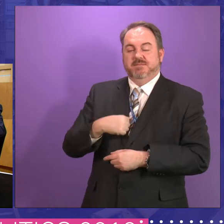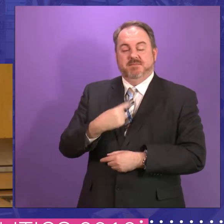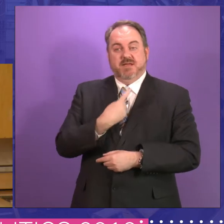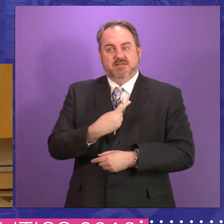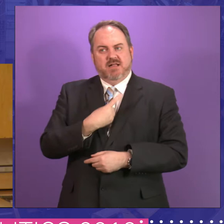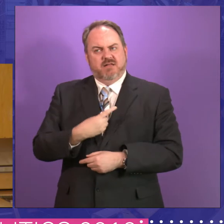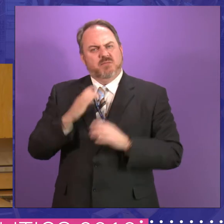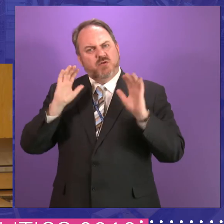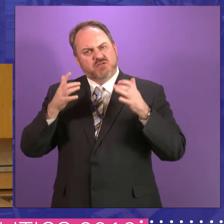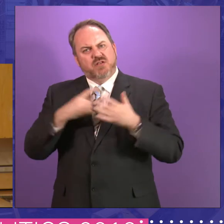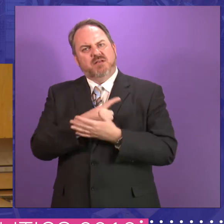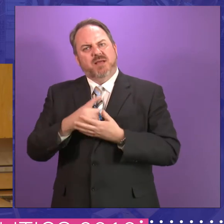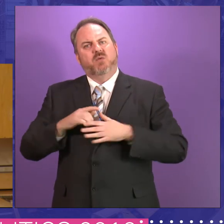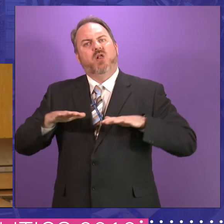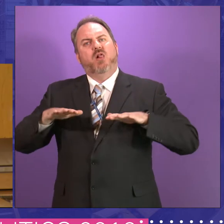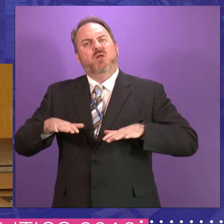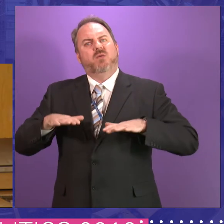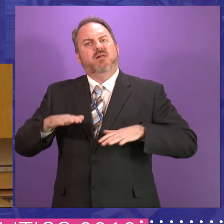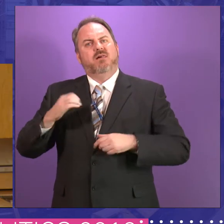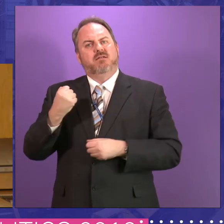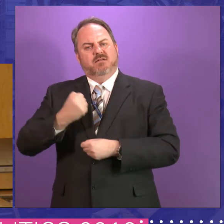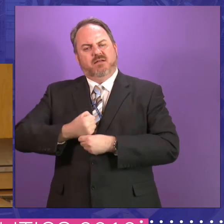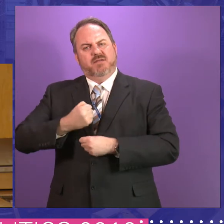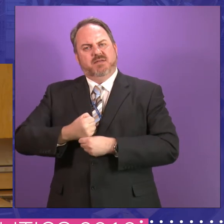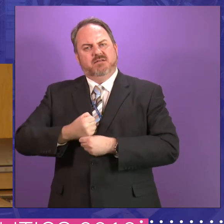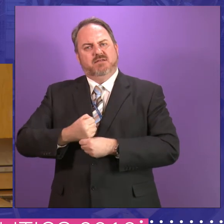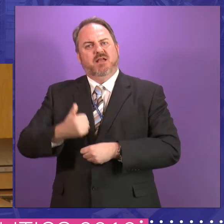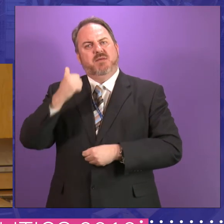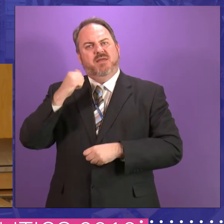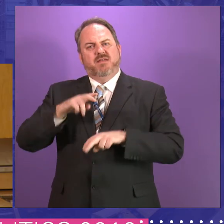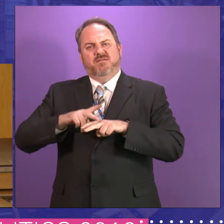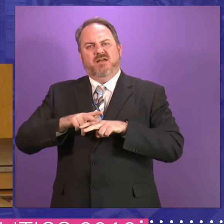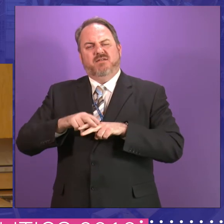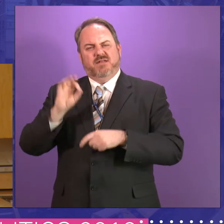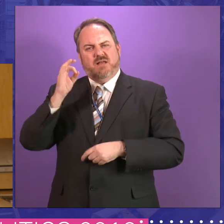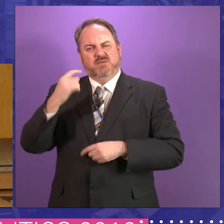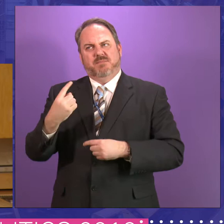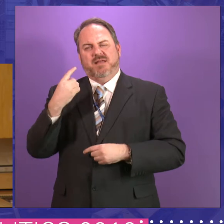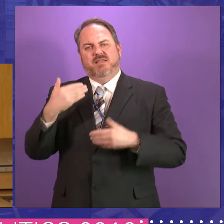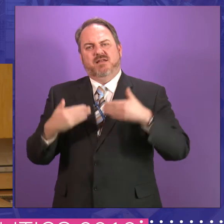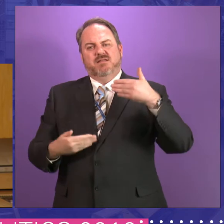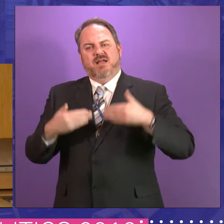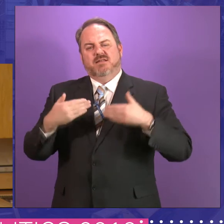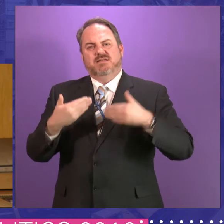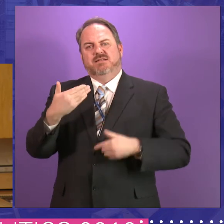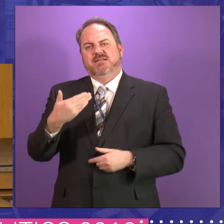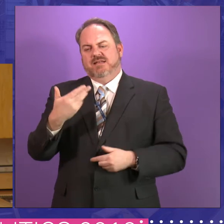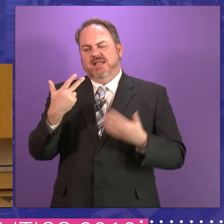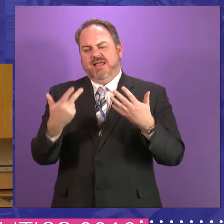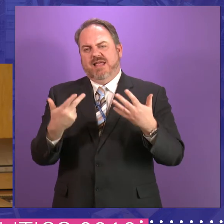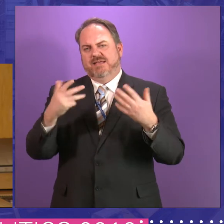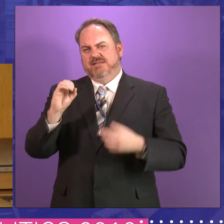one about local government. I mean, I was the leader of the Fife Regional Council in the 80s. There's kind of maybe a purple patch for local government,